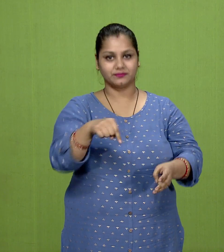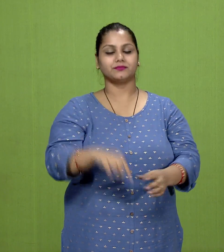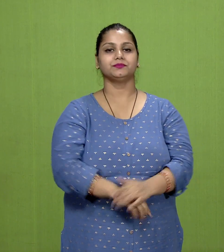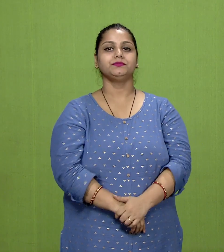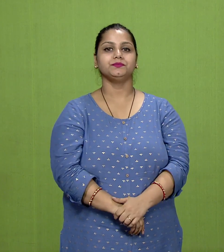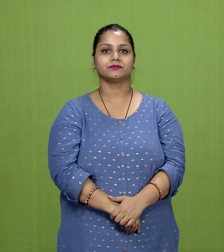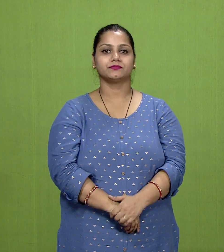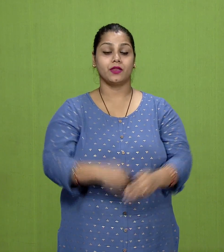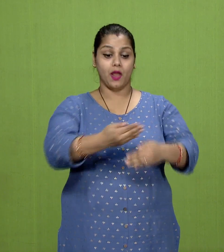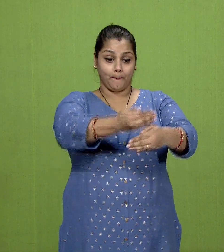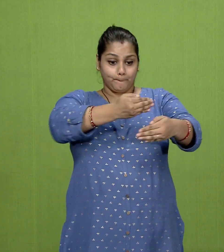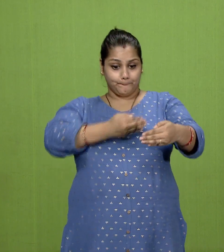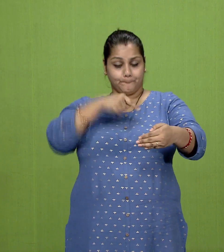Pre Vedic age. age.